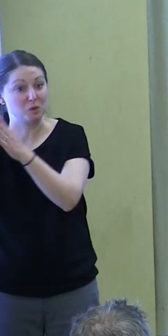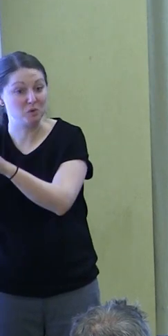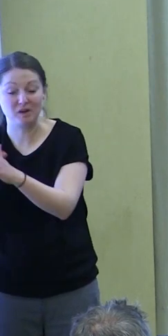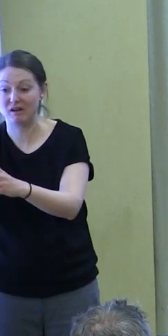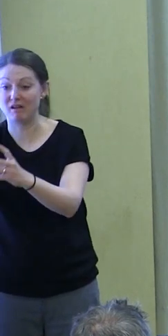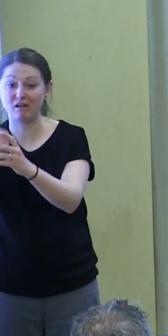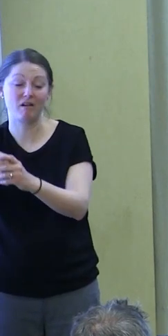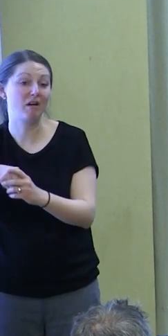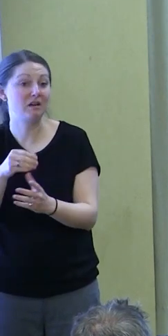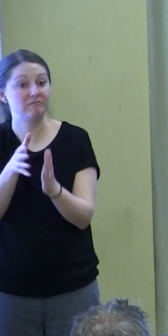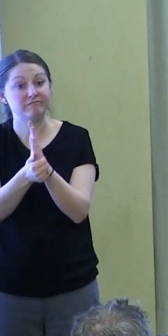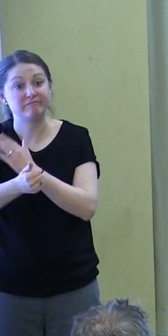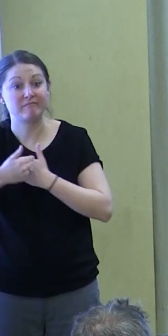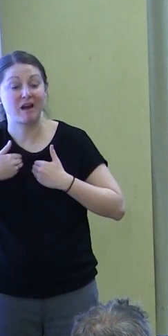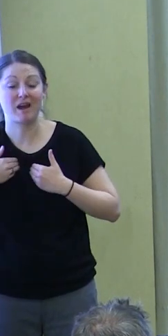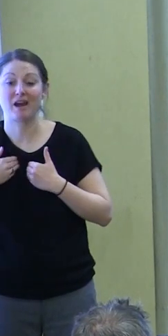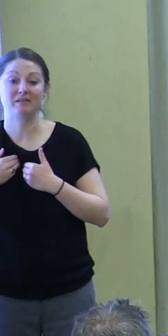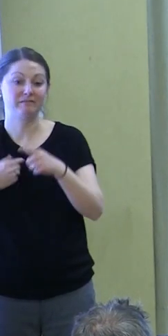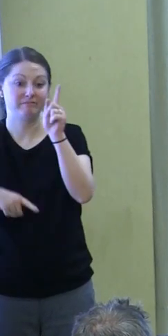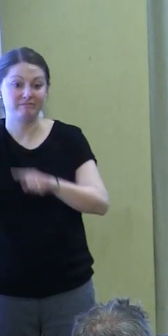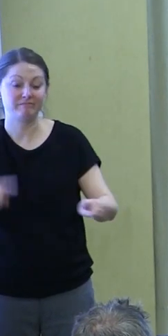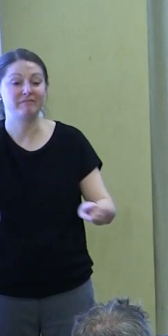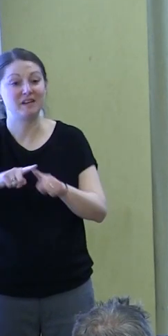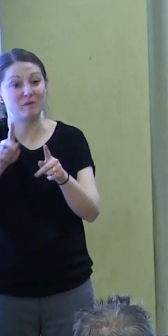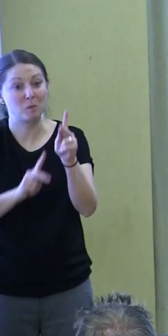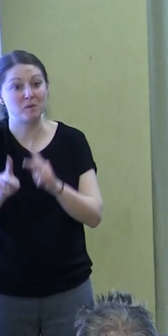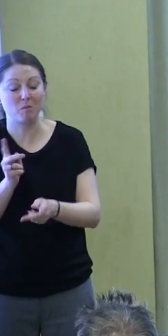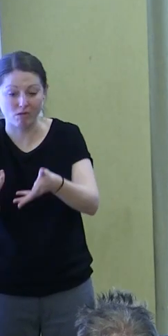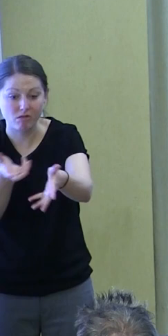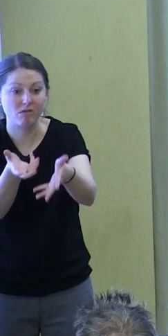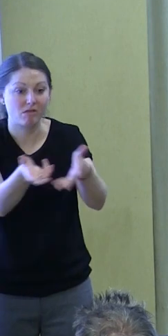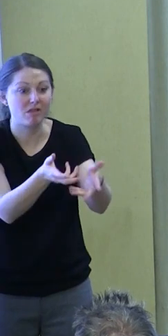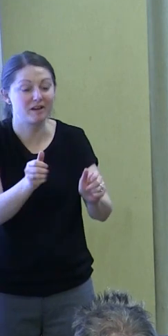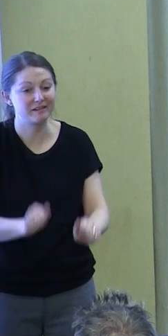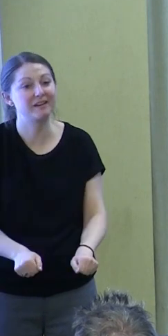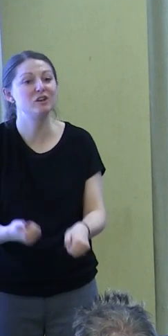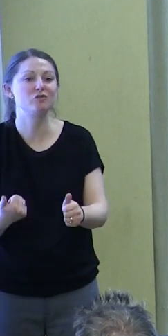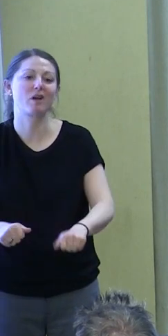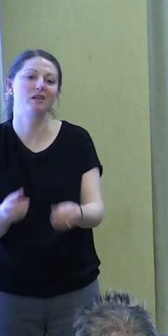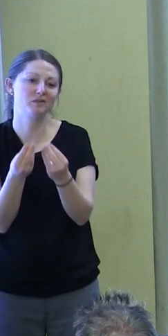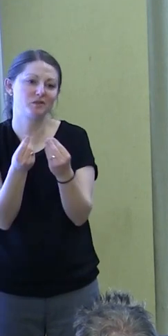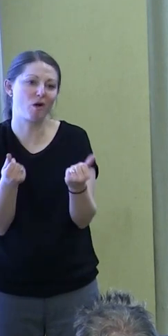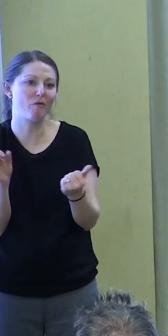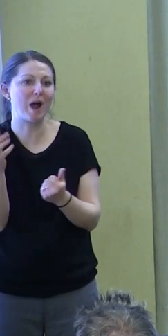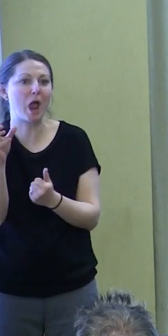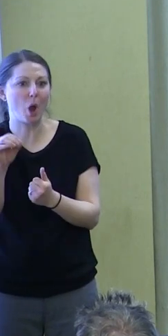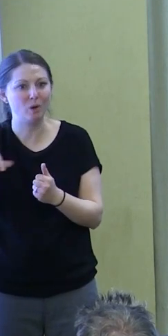a whole host of different populations to solve Ohio's K-12 problems.